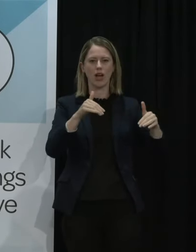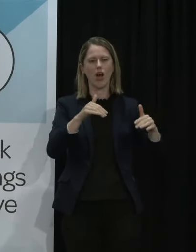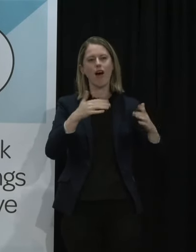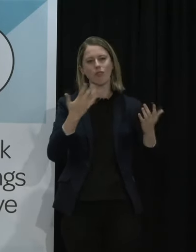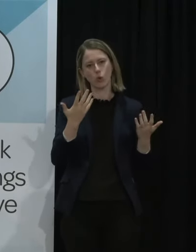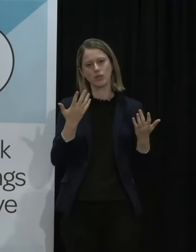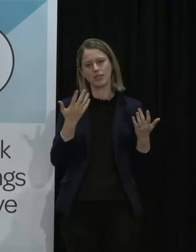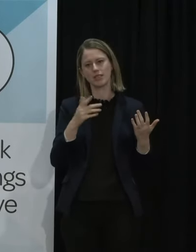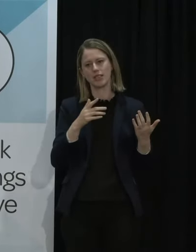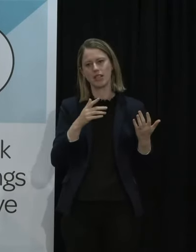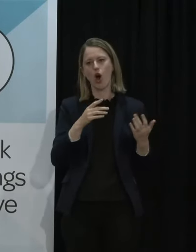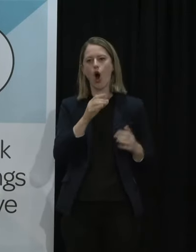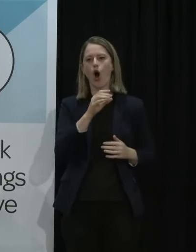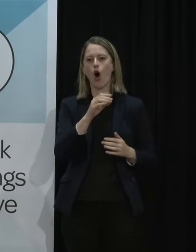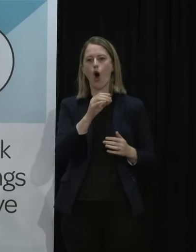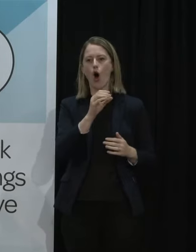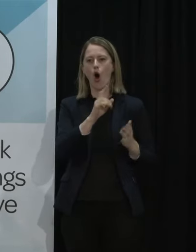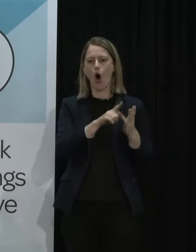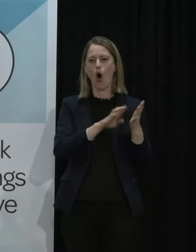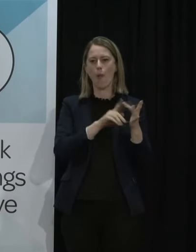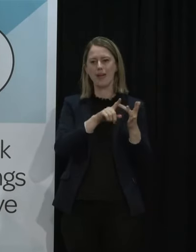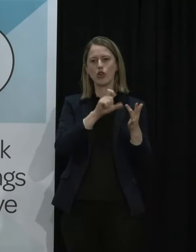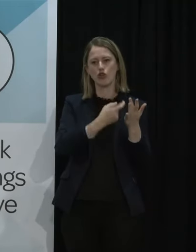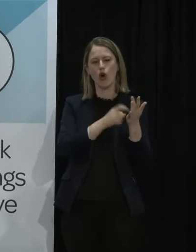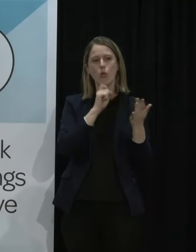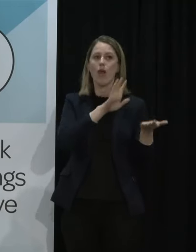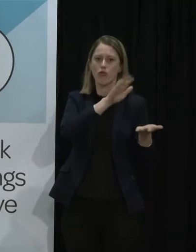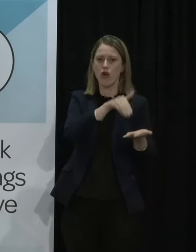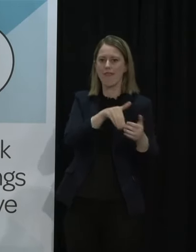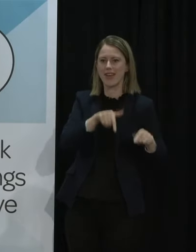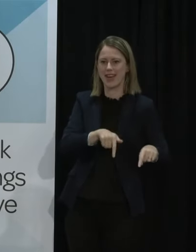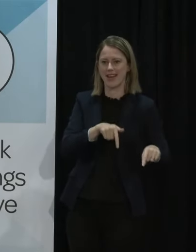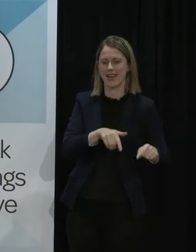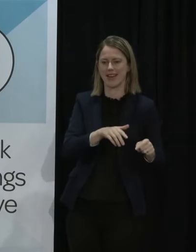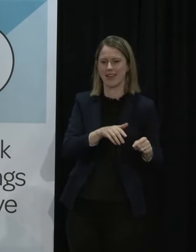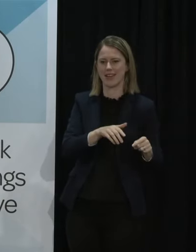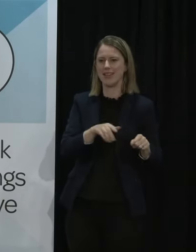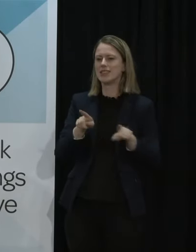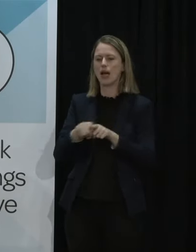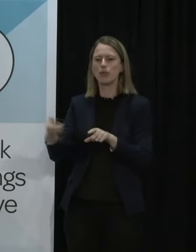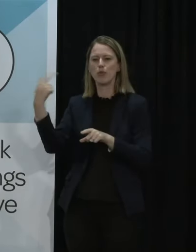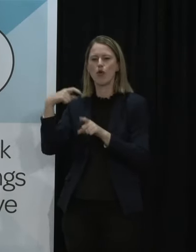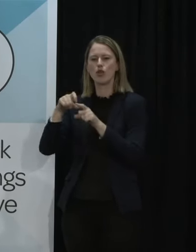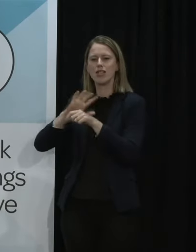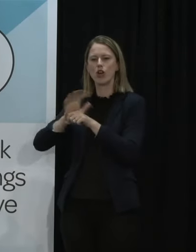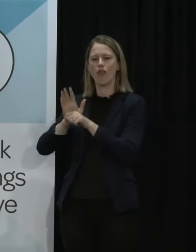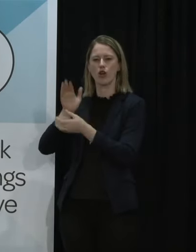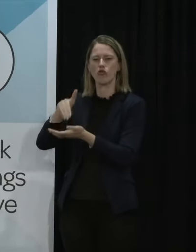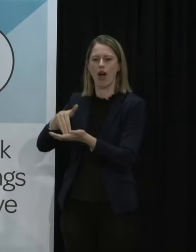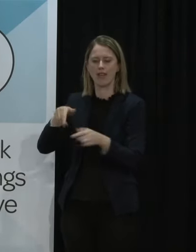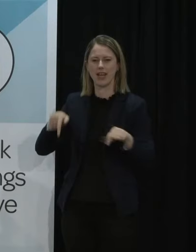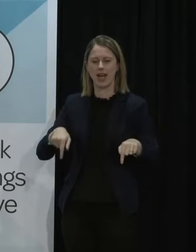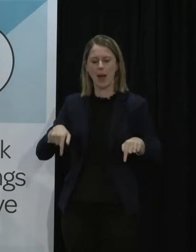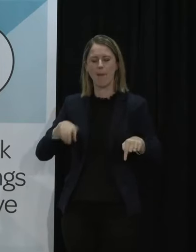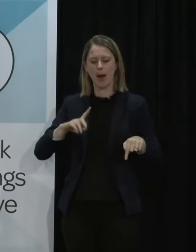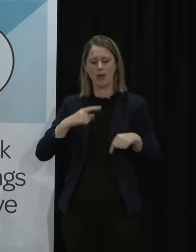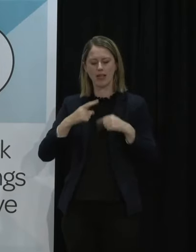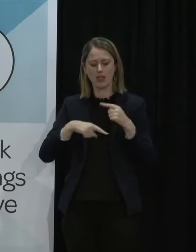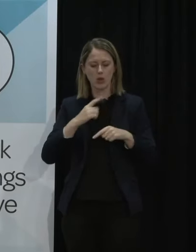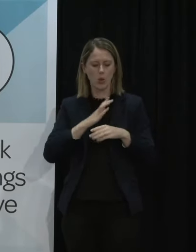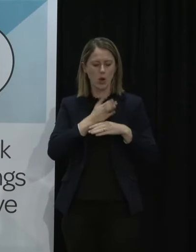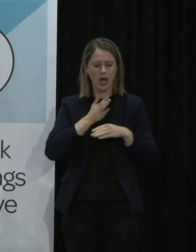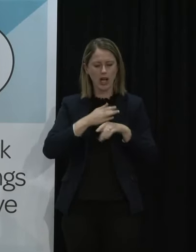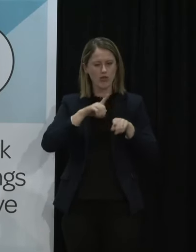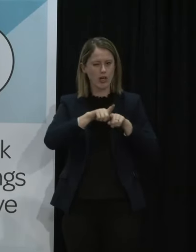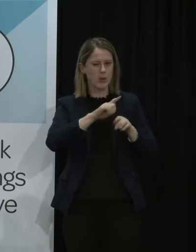case at our border that is inevitable in the same way that we had people come into MIQ with Delta what's key for us is to continuing to work